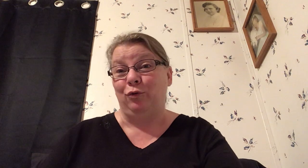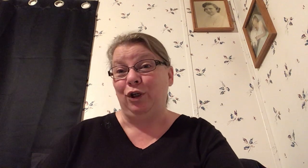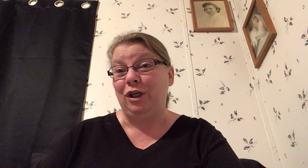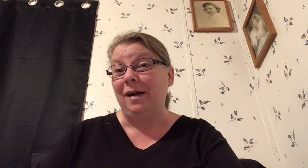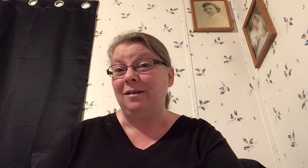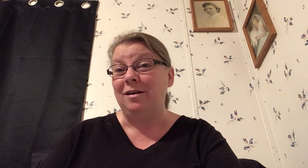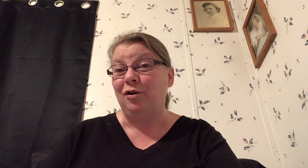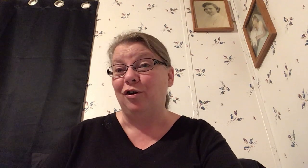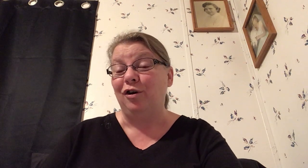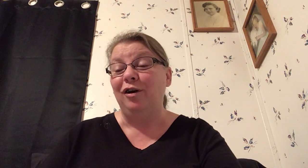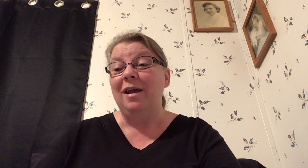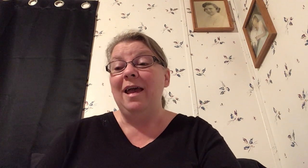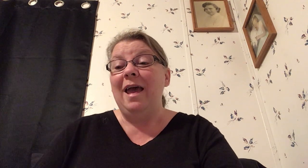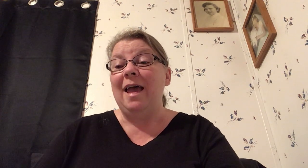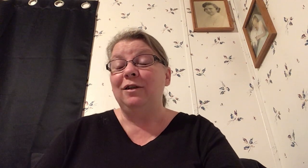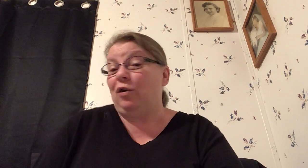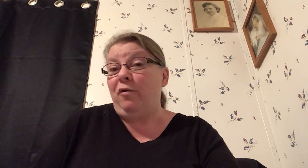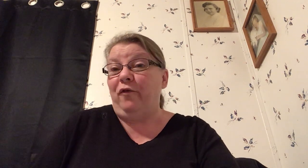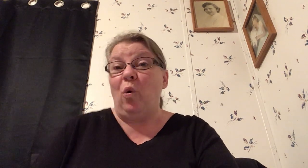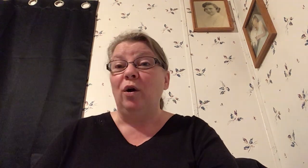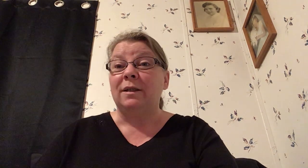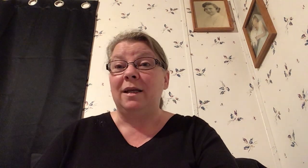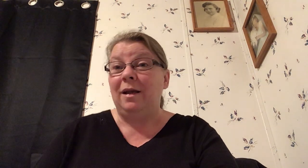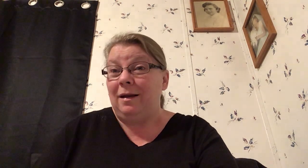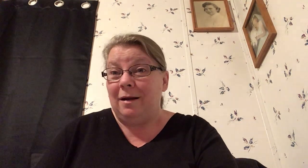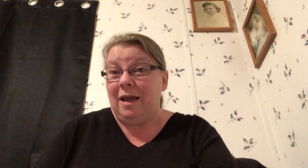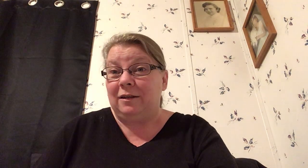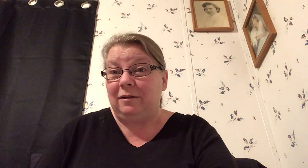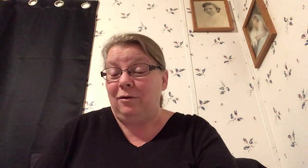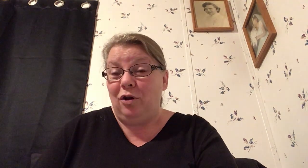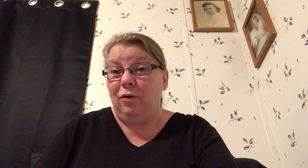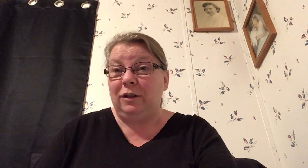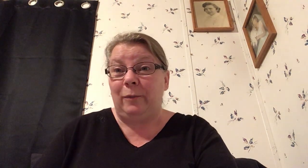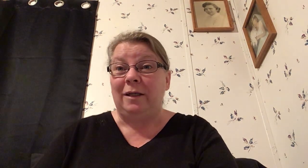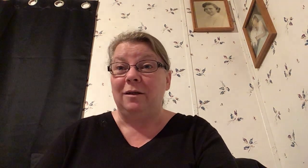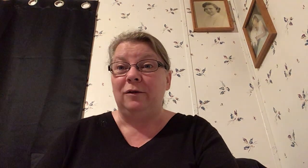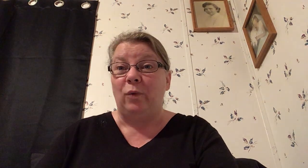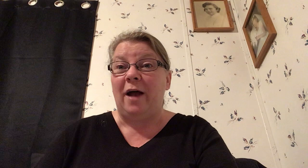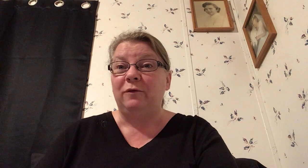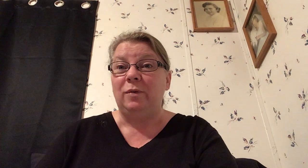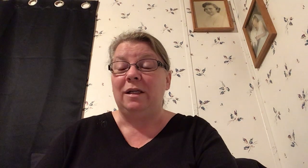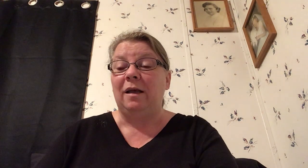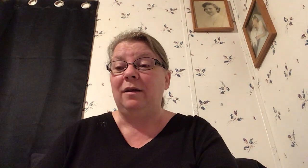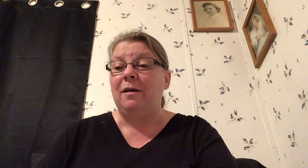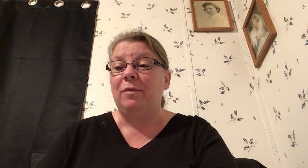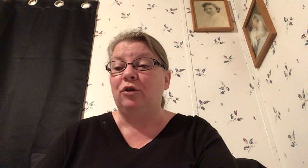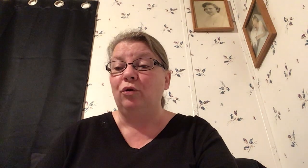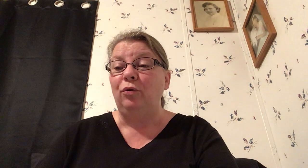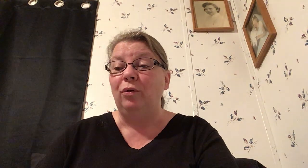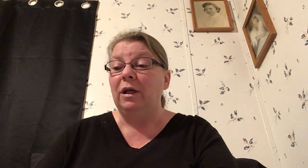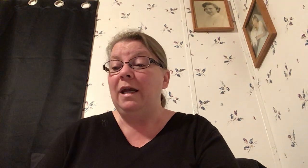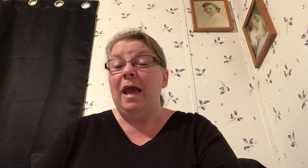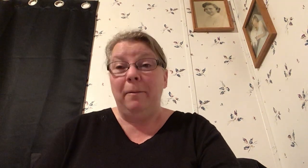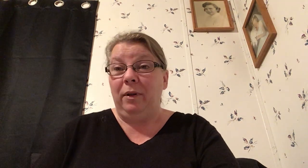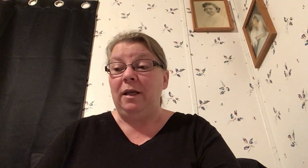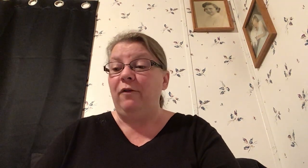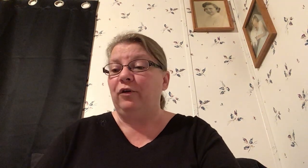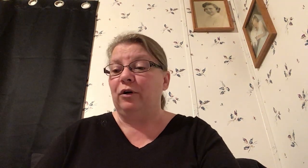rejecting her and so of course he you know expected his wife to be telling him the truth and believed her